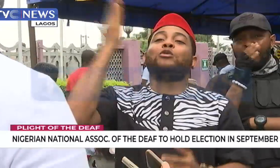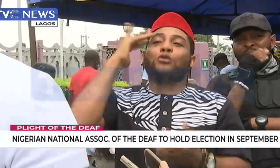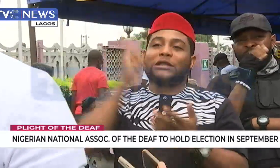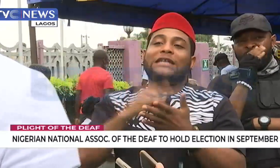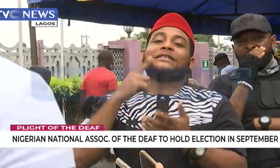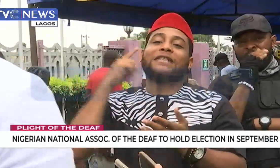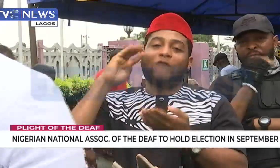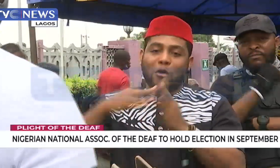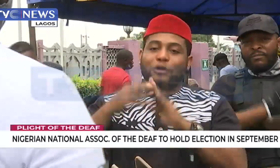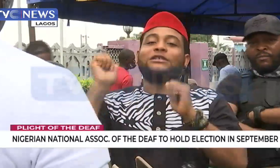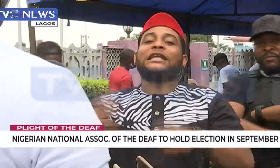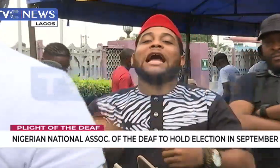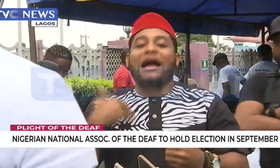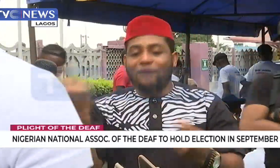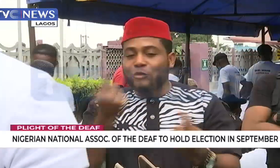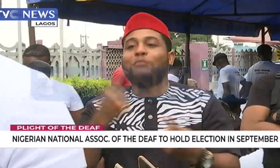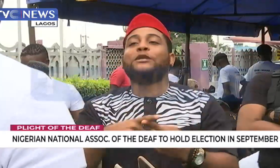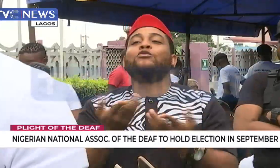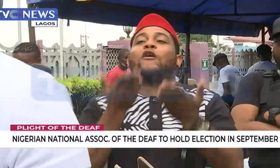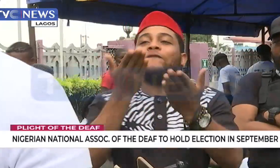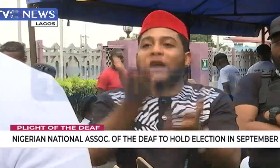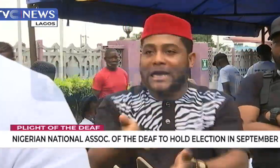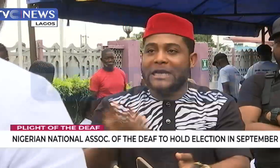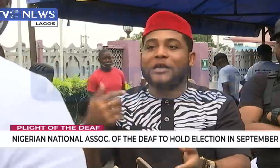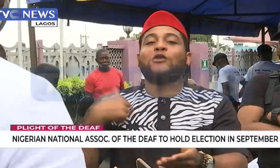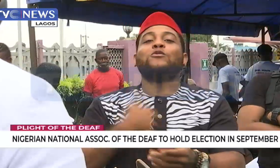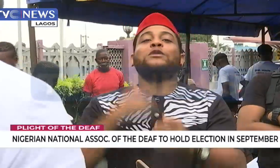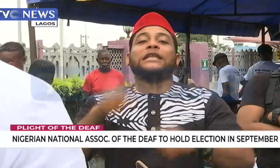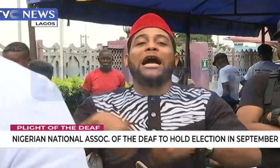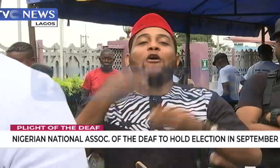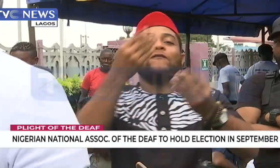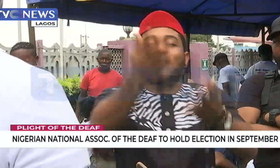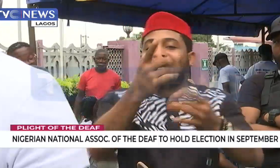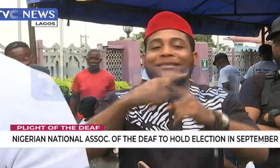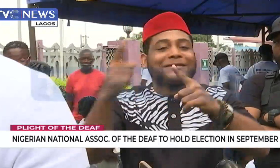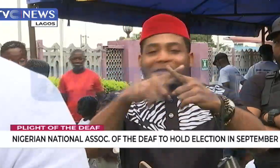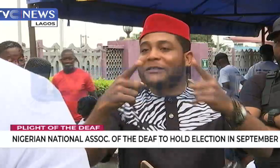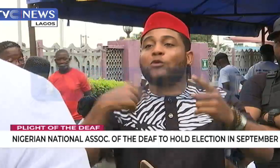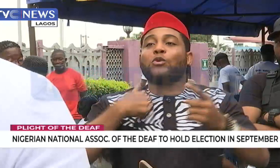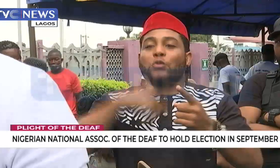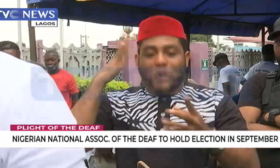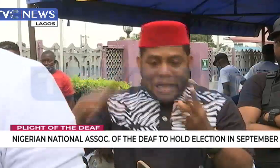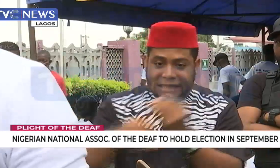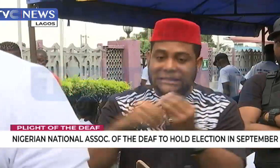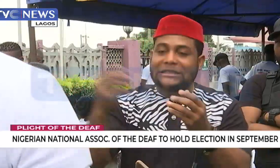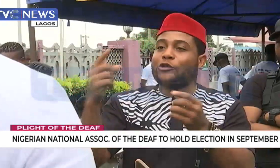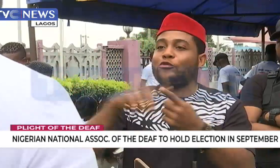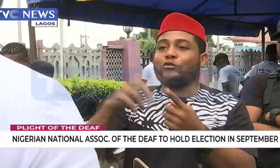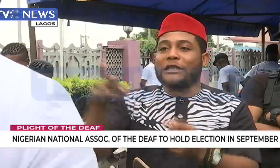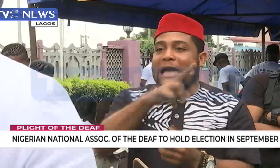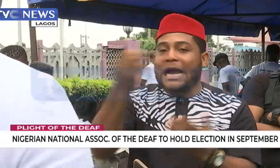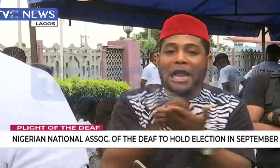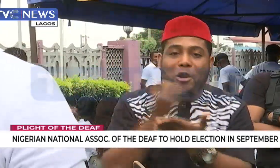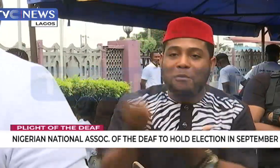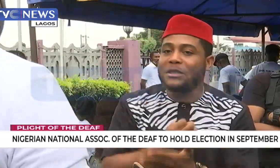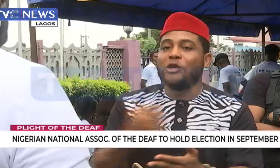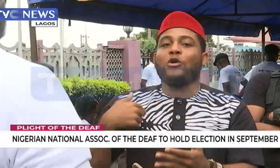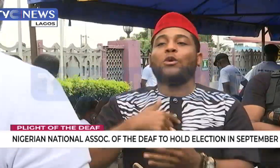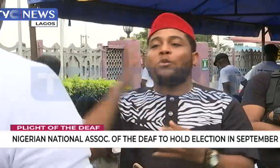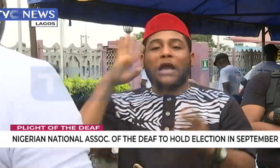people. They will know that the deaf community, they have something to offer. We can offer different things. We can add